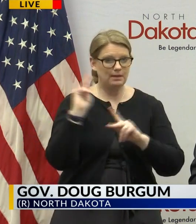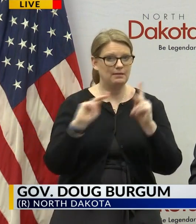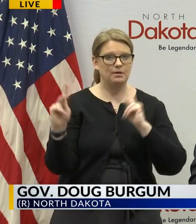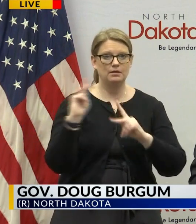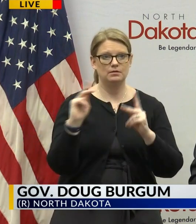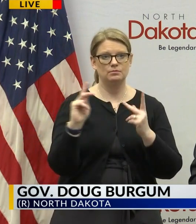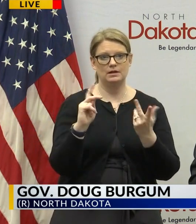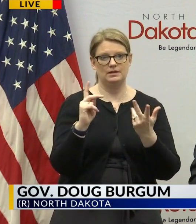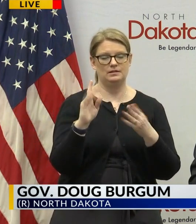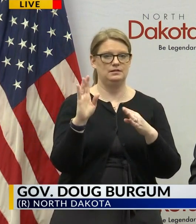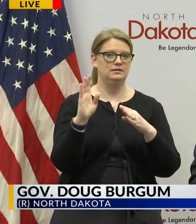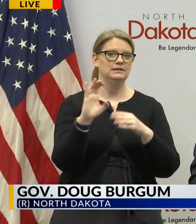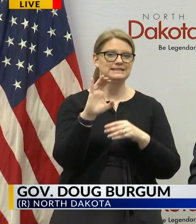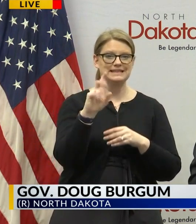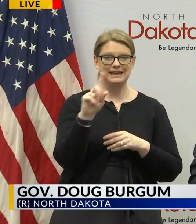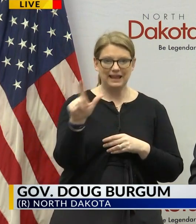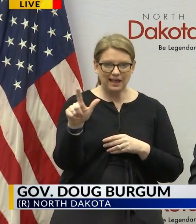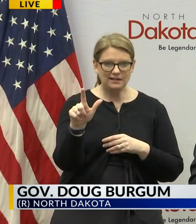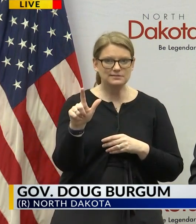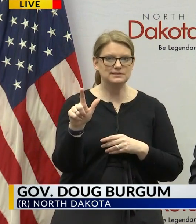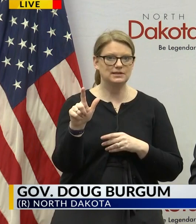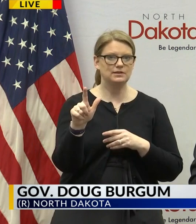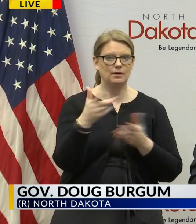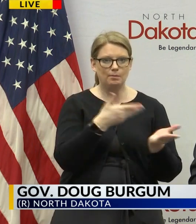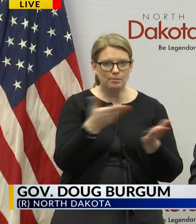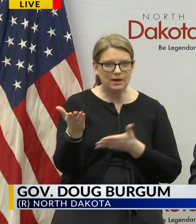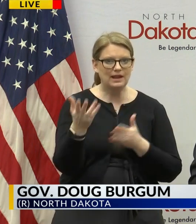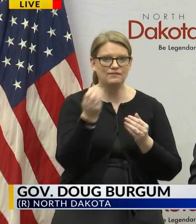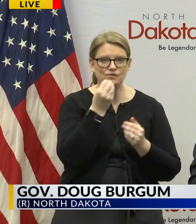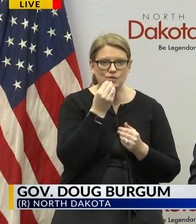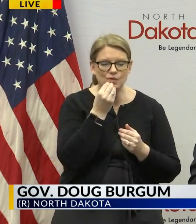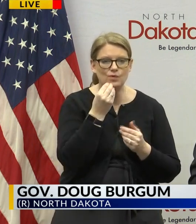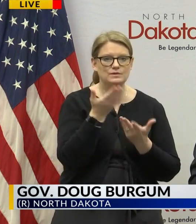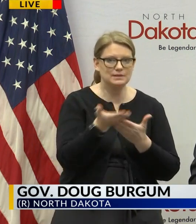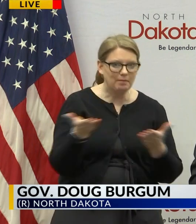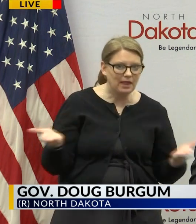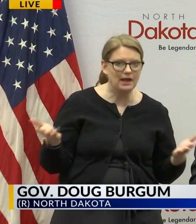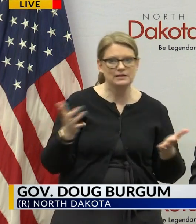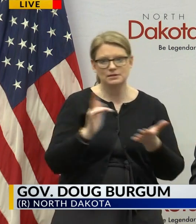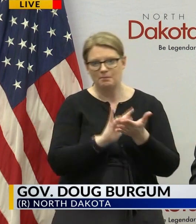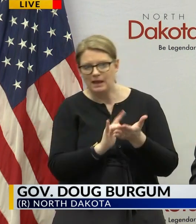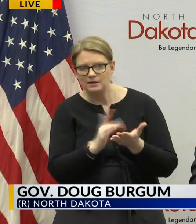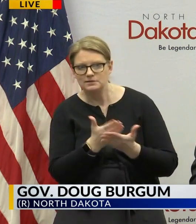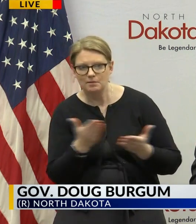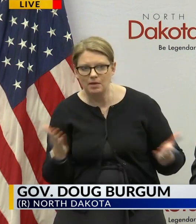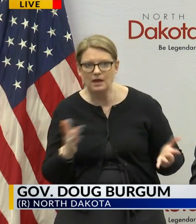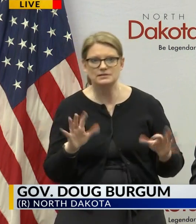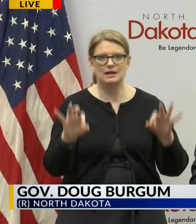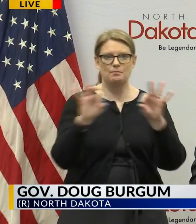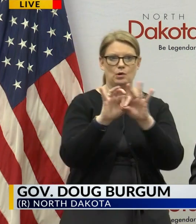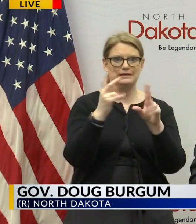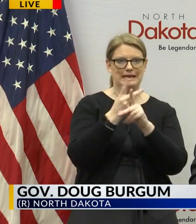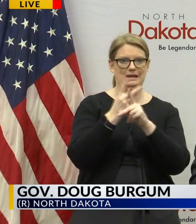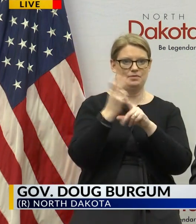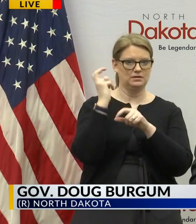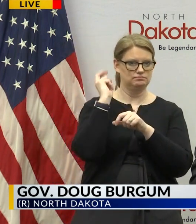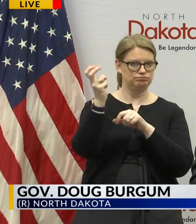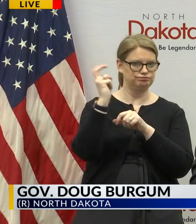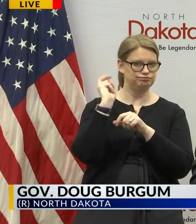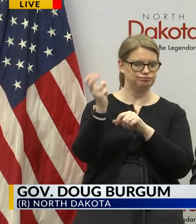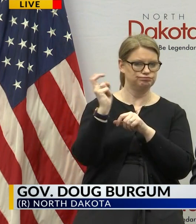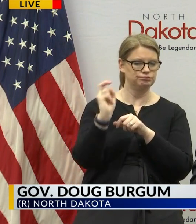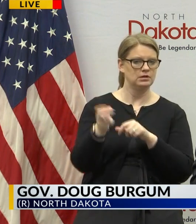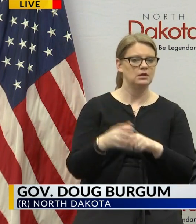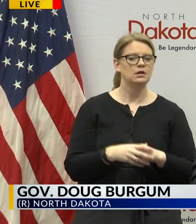with commercial driver's license delivering food you know supplies medical supplies it's important to keep that going and